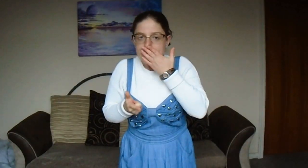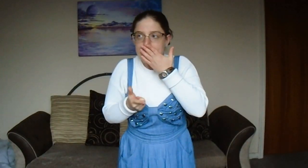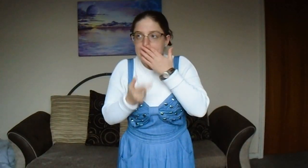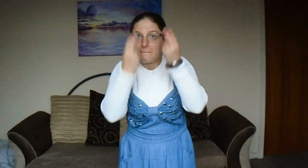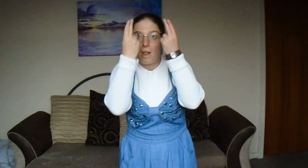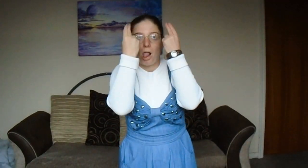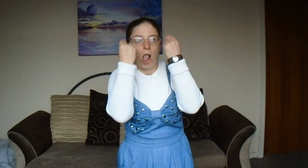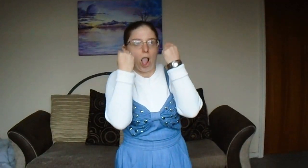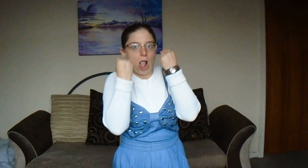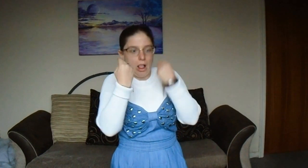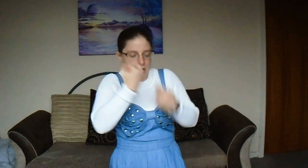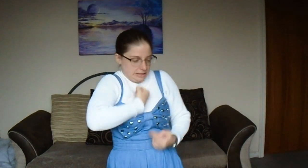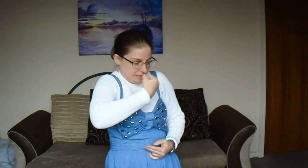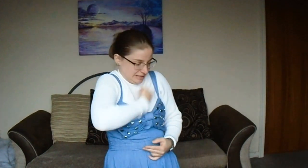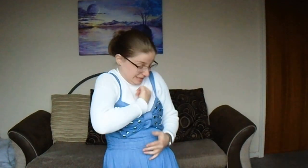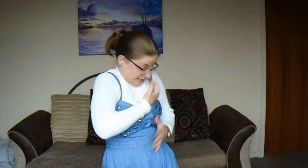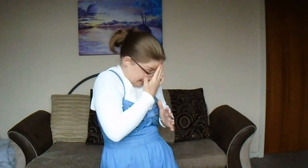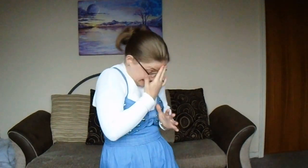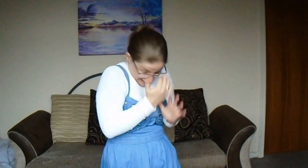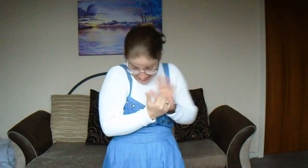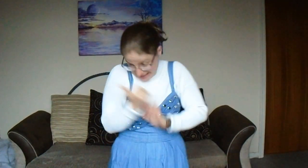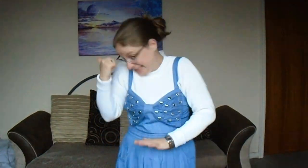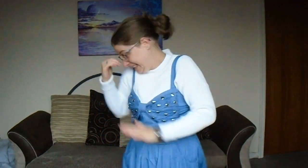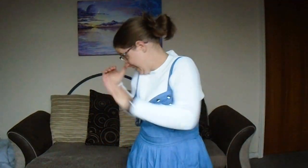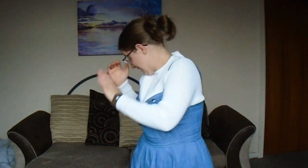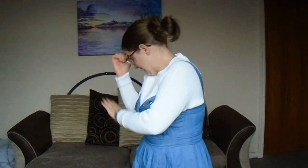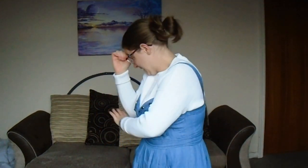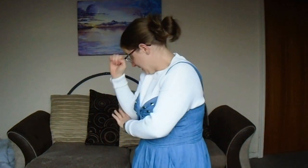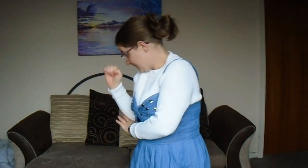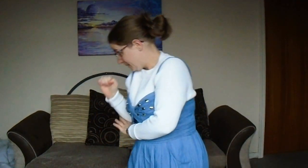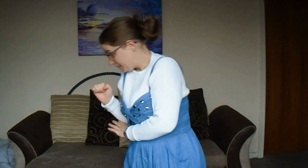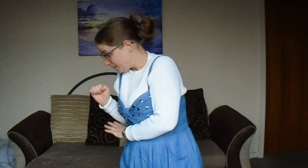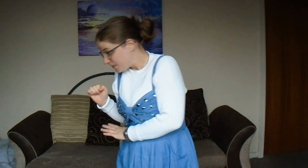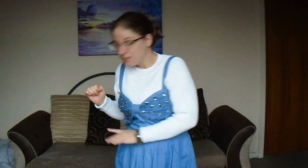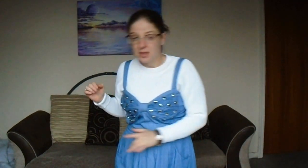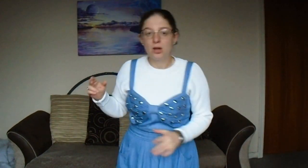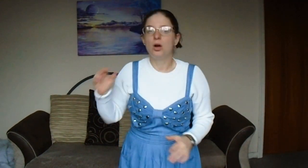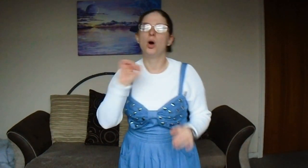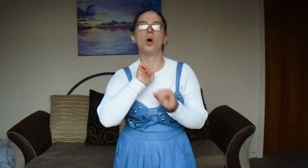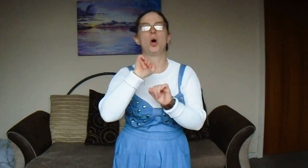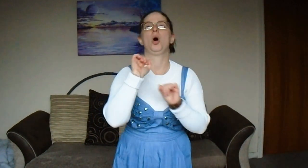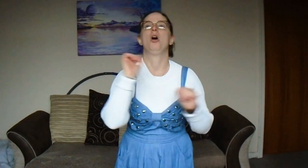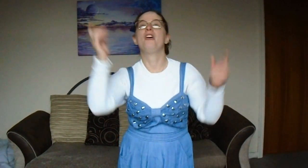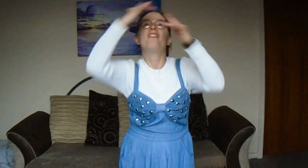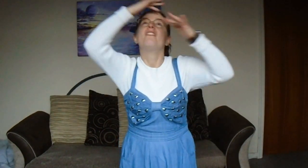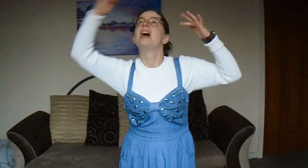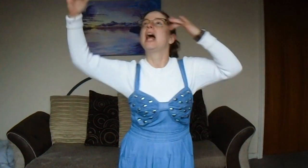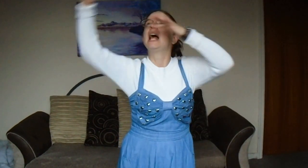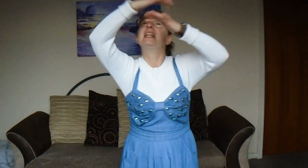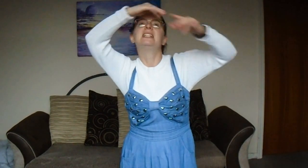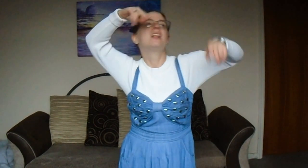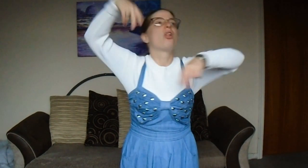to my knee And what if all these fantasies come